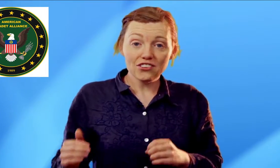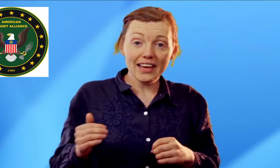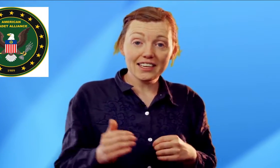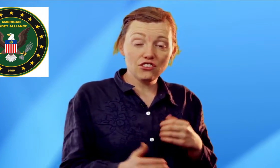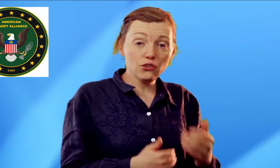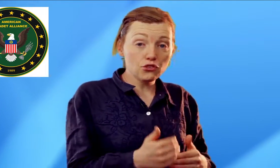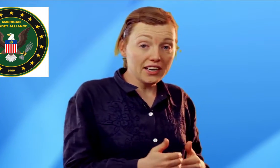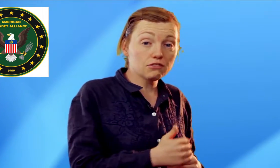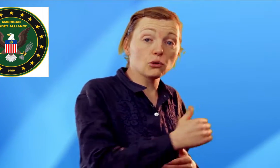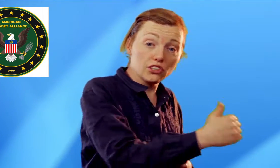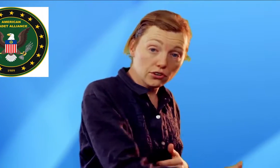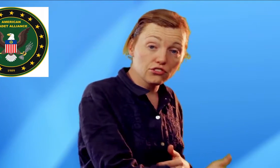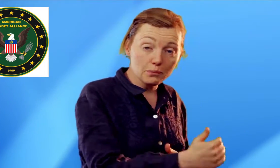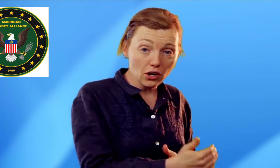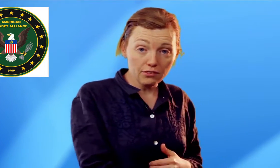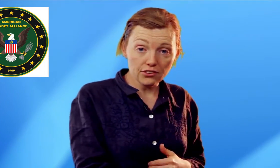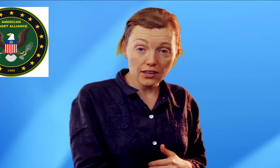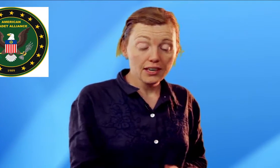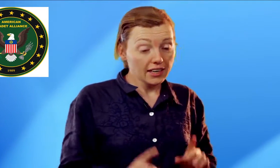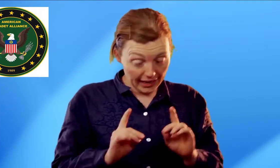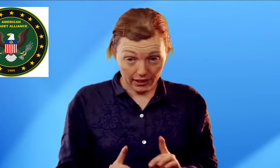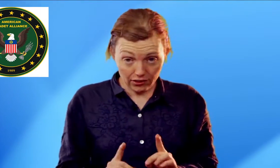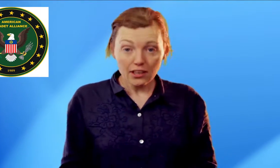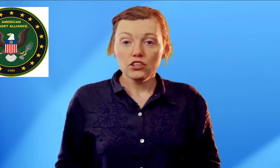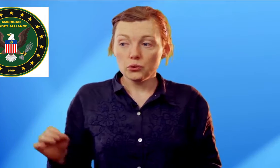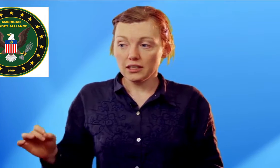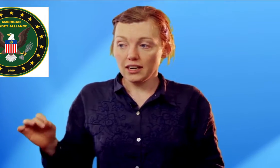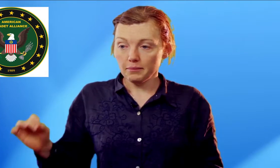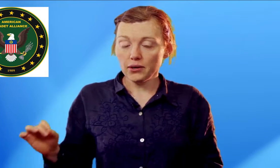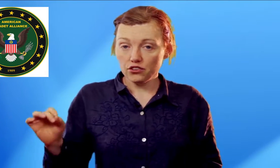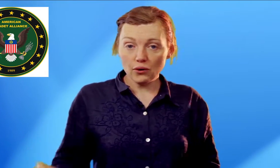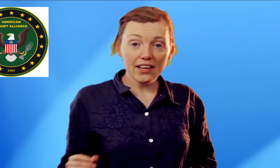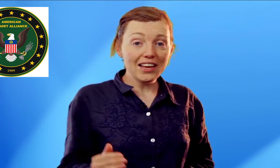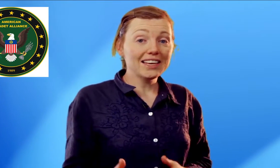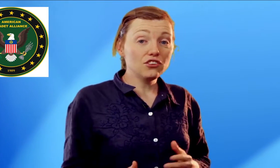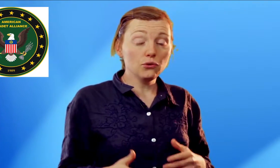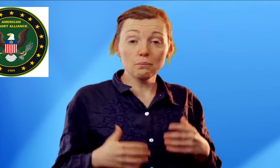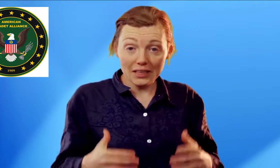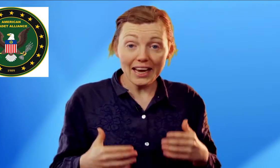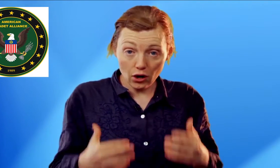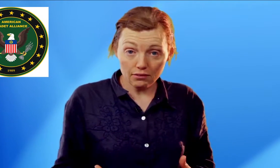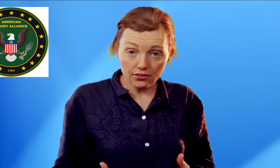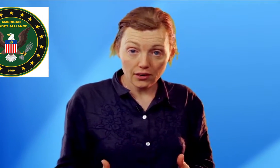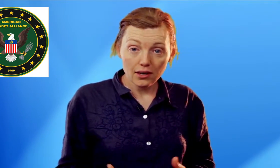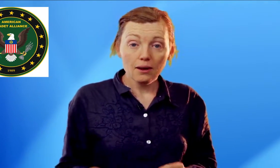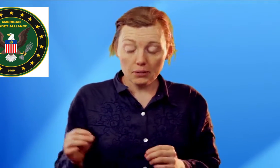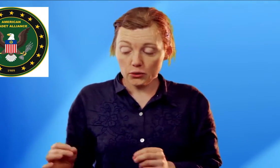and continue training for years to be an officer. And you can come out as trans and continue to be an officer. But you